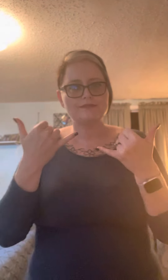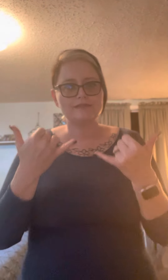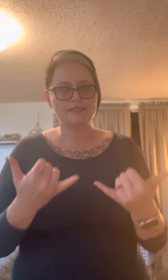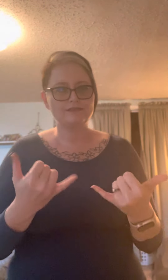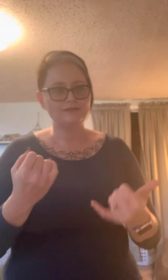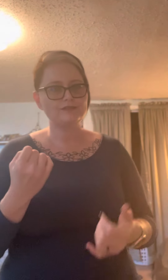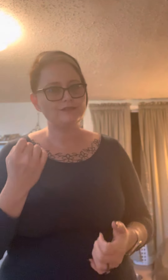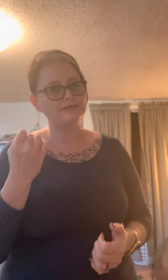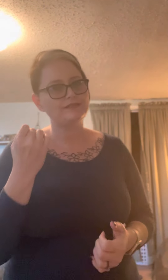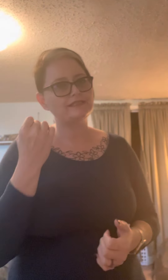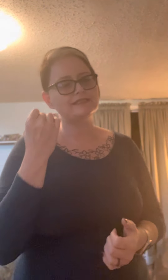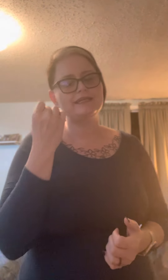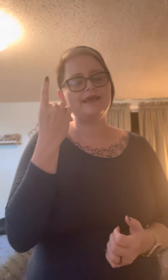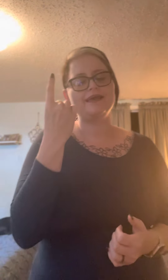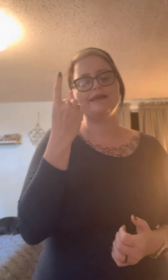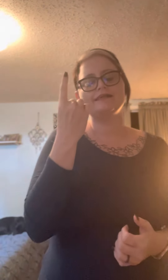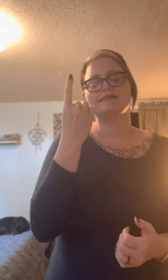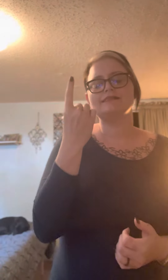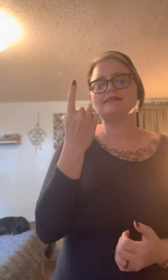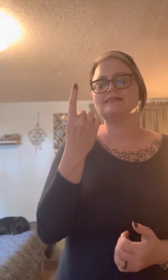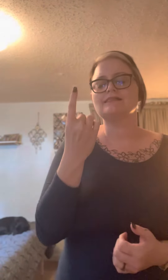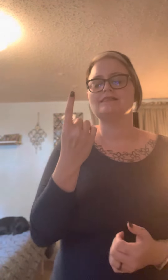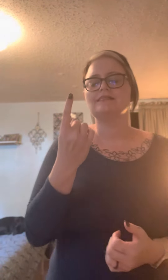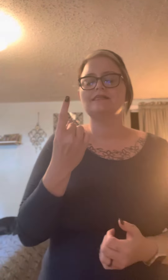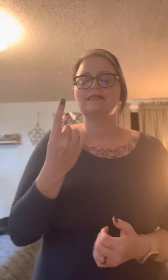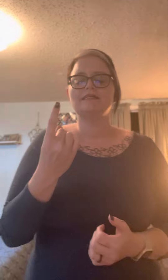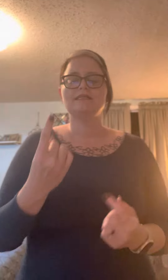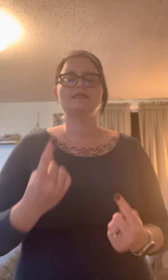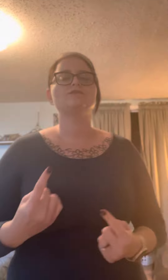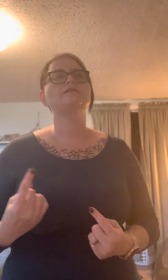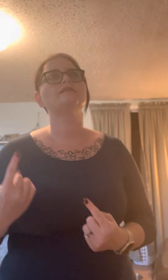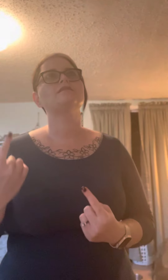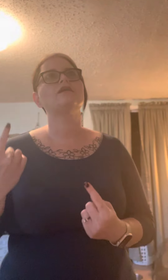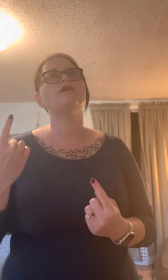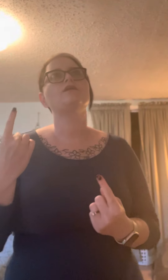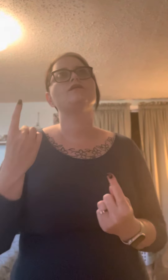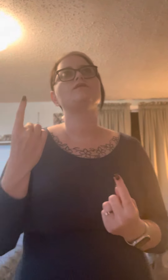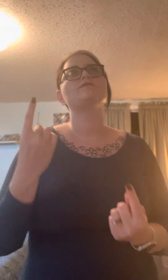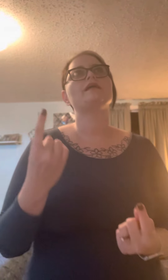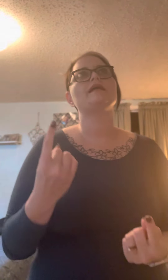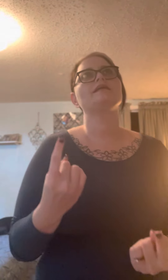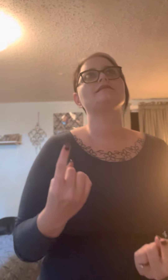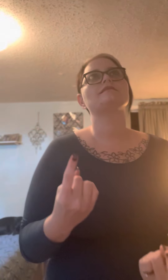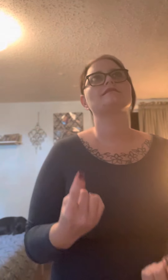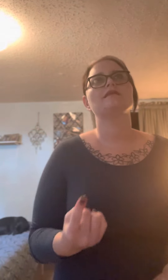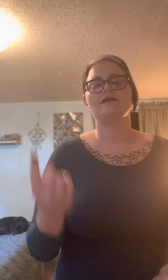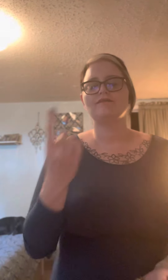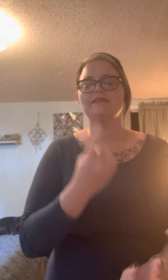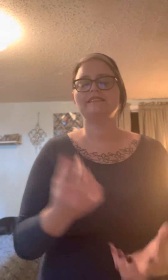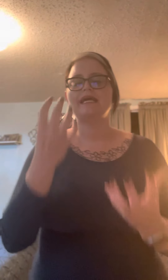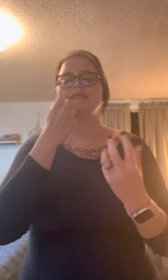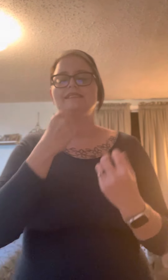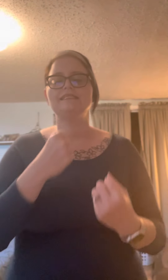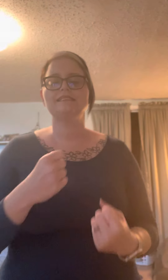understand There was always love in Daddy's